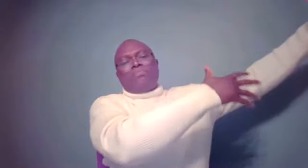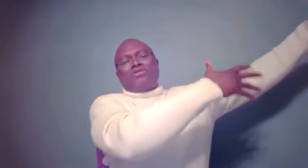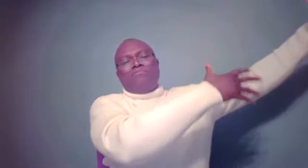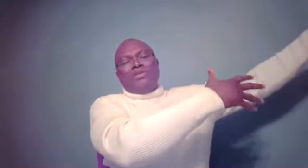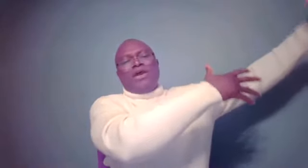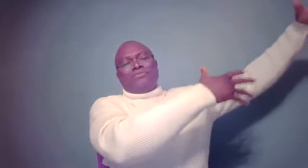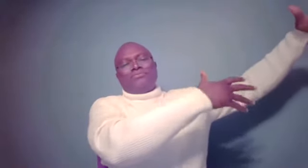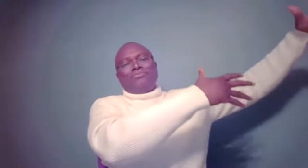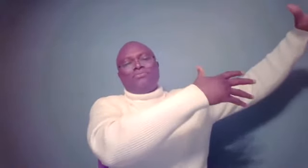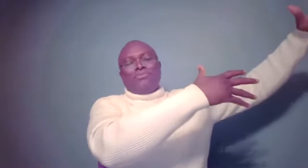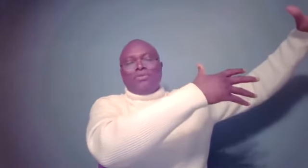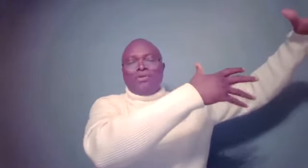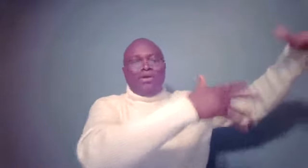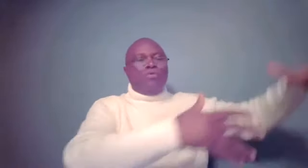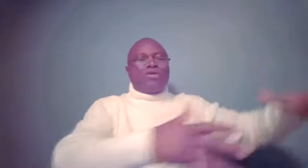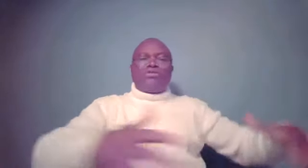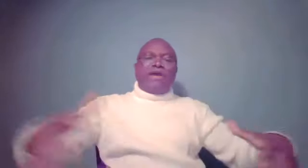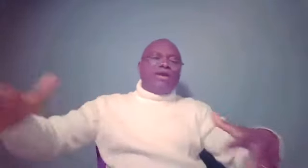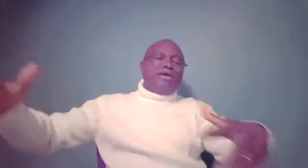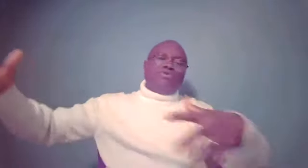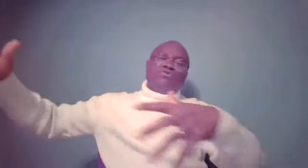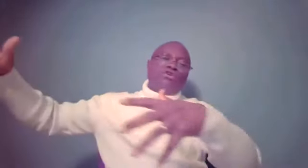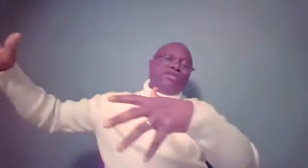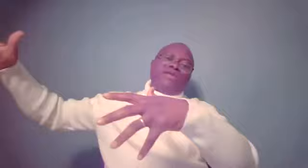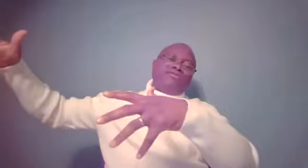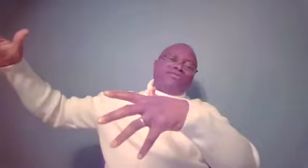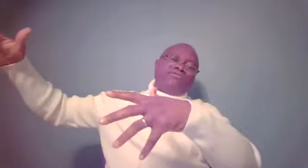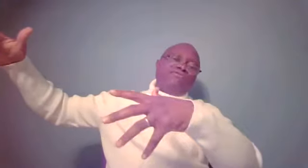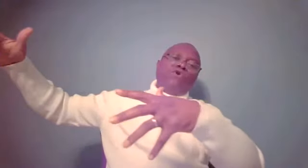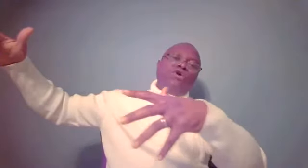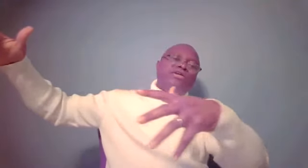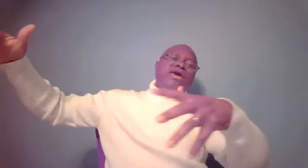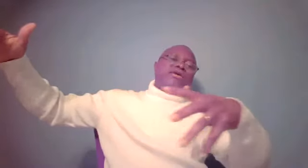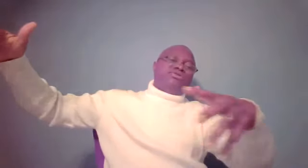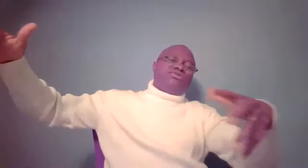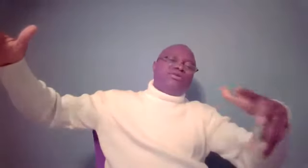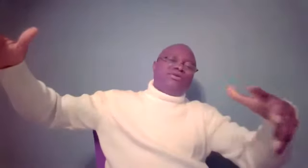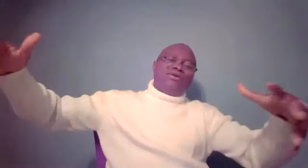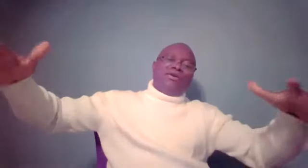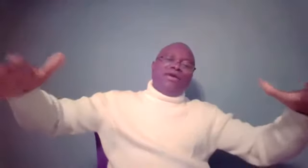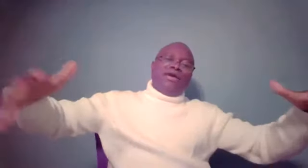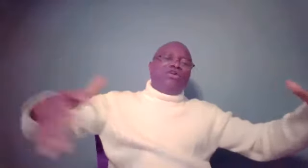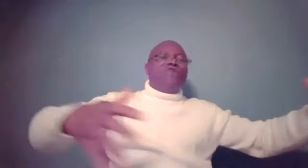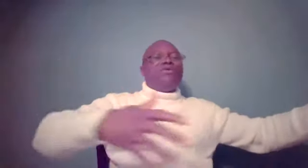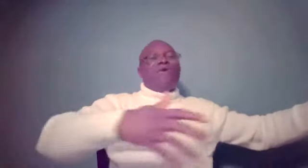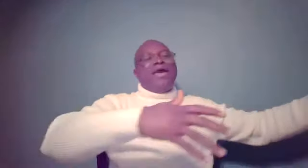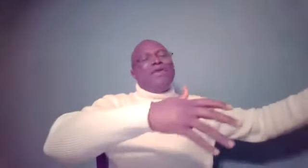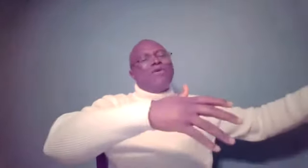the priest of Midian, he was rearing animals all over the place for 40 years. And along the way, he was